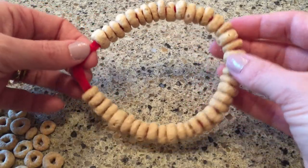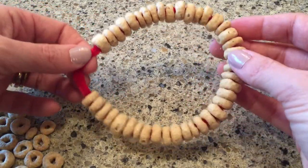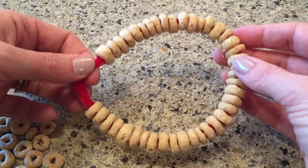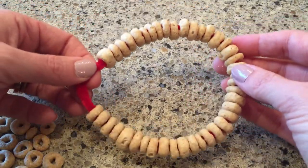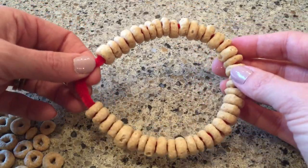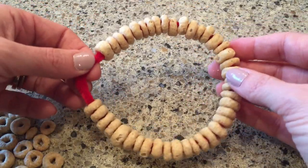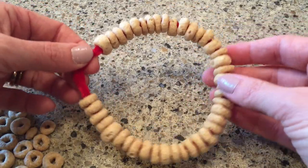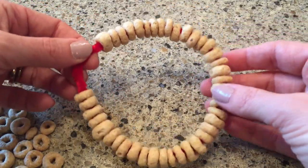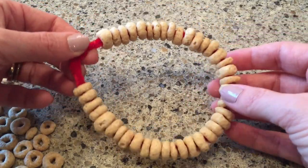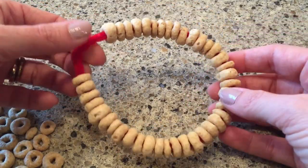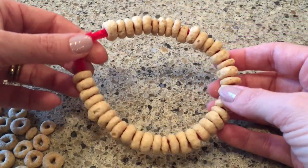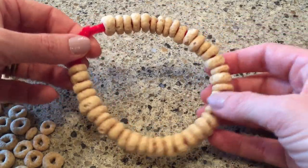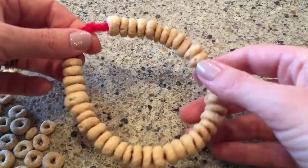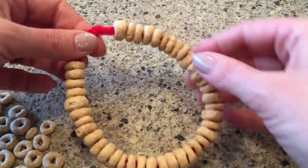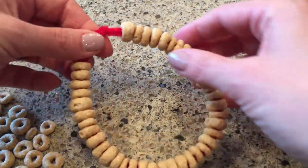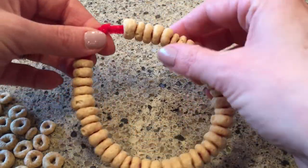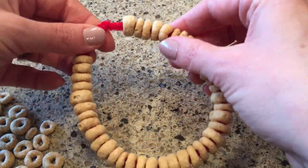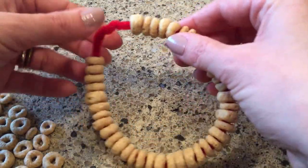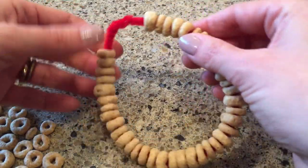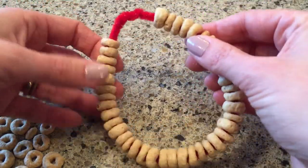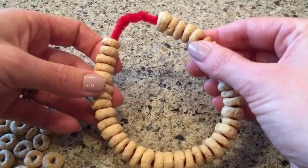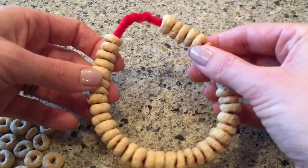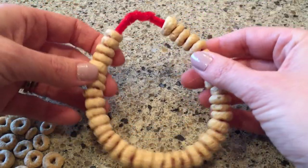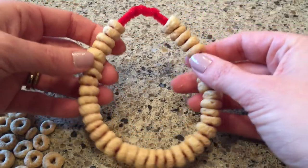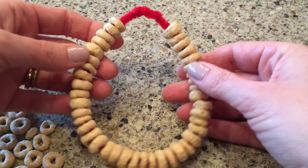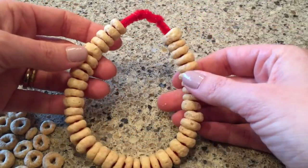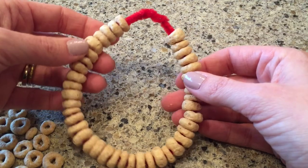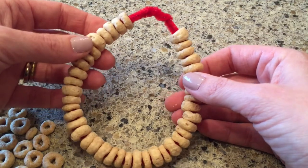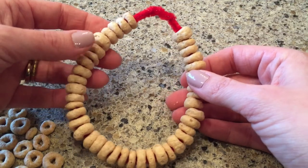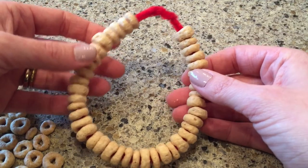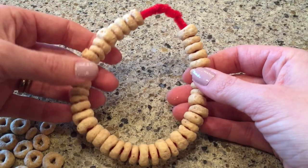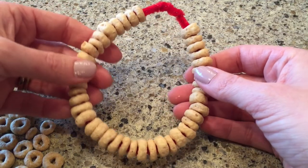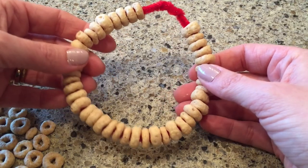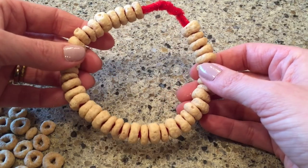hanging on a tree in your yard so make sure you put it in the comments for me so i can see it